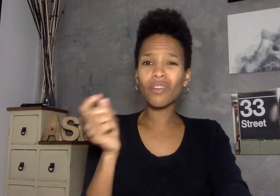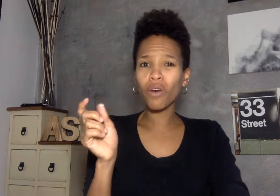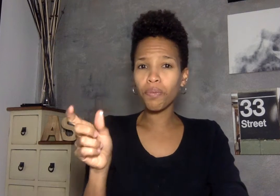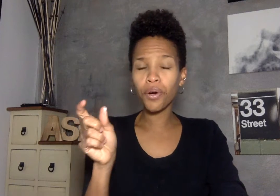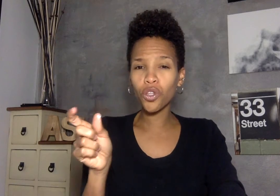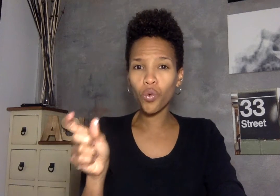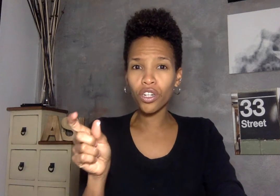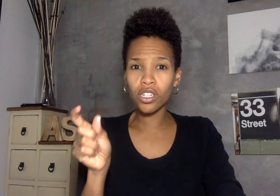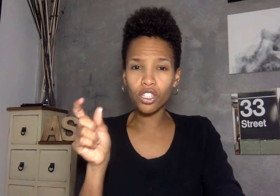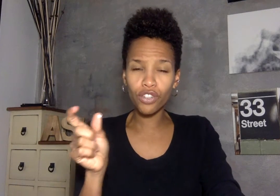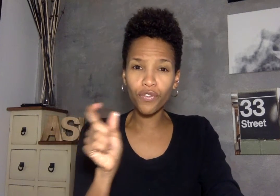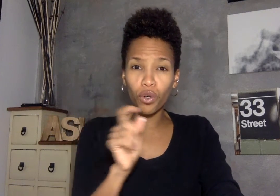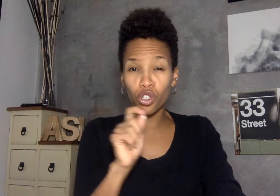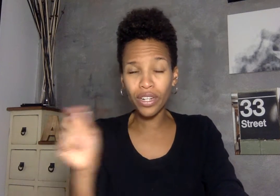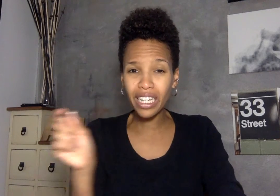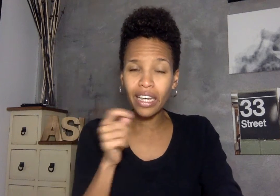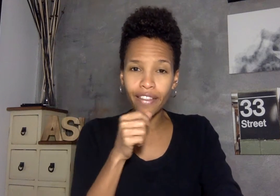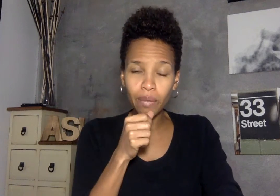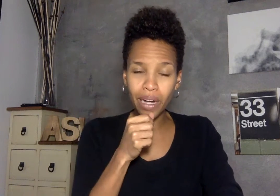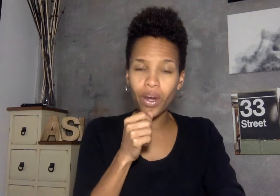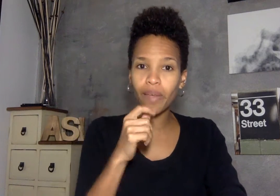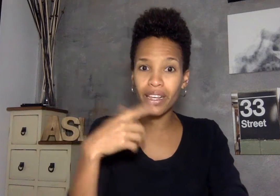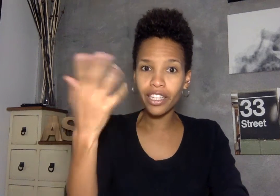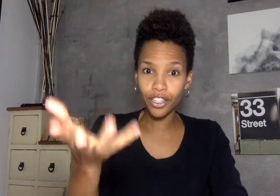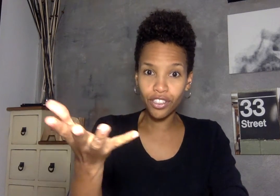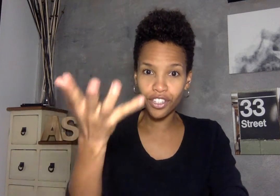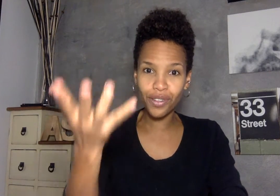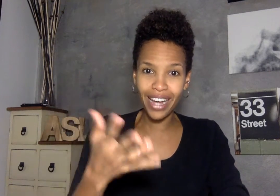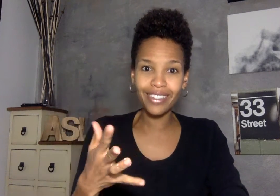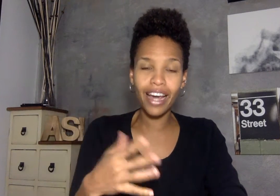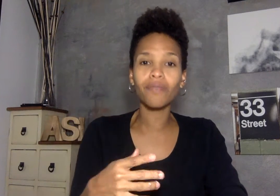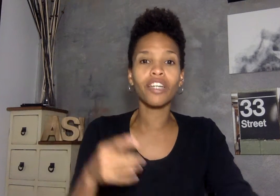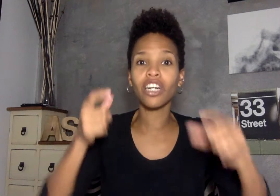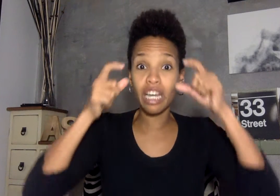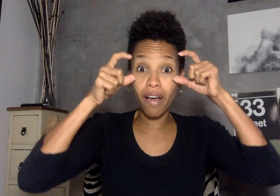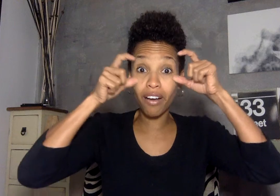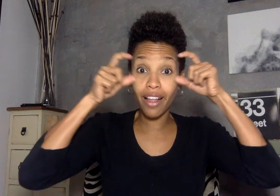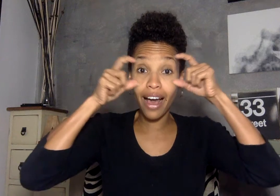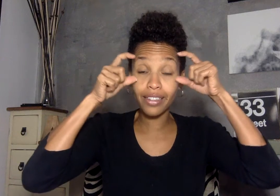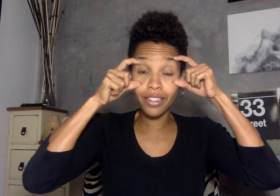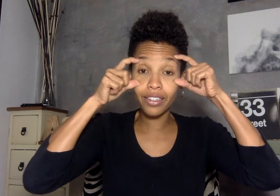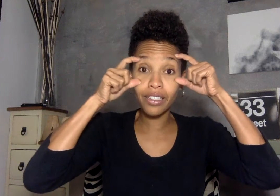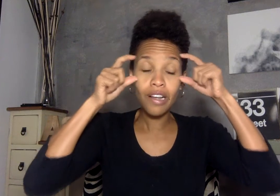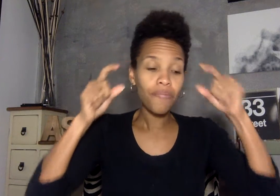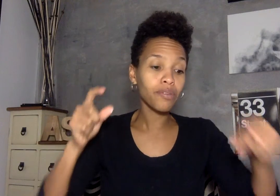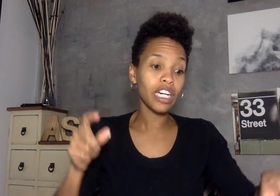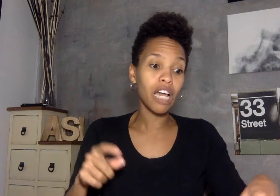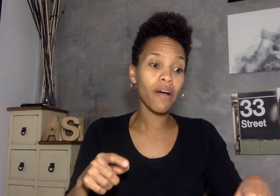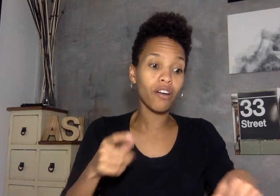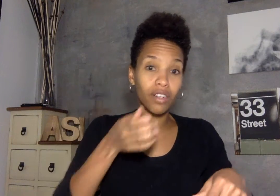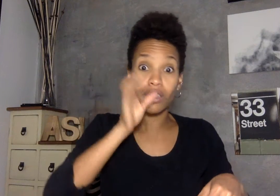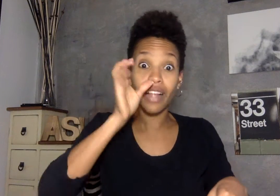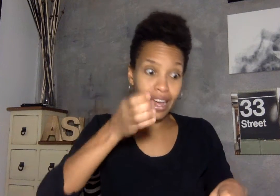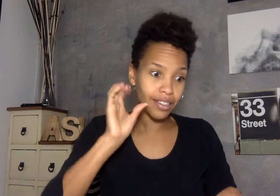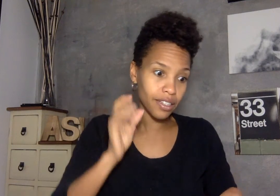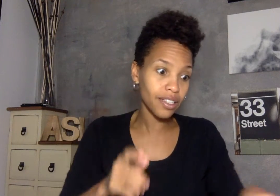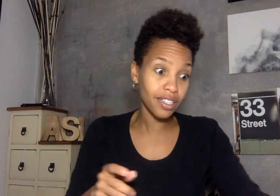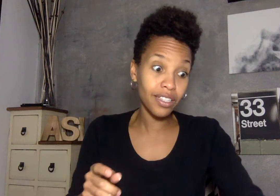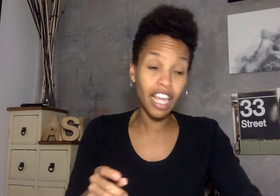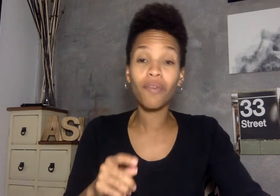didn't want to put the word for drinking in there but i wanted to be clear to you guys that i'm not talking about glasses i'm talking about glasses it's the same